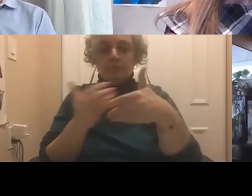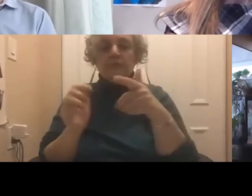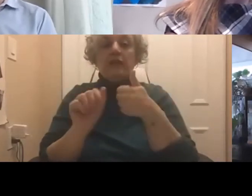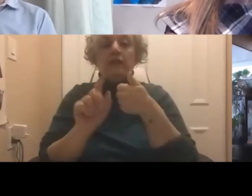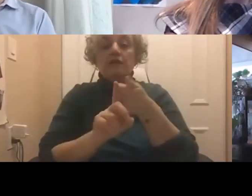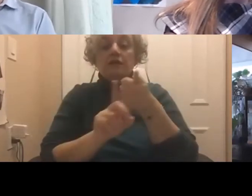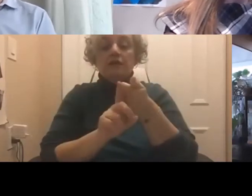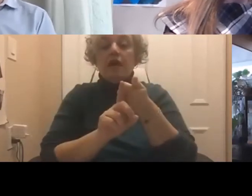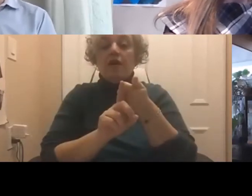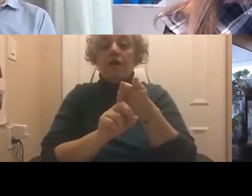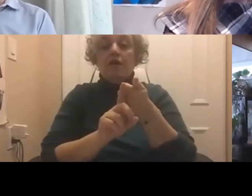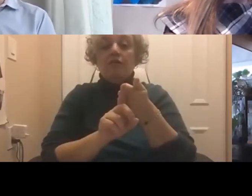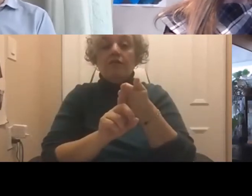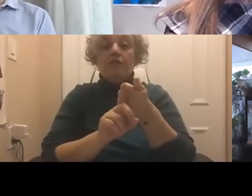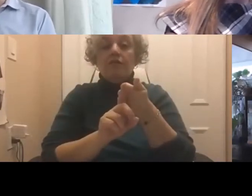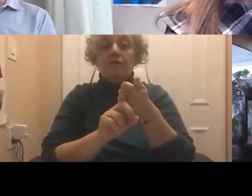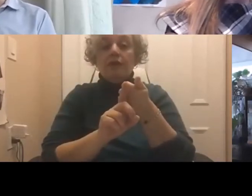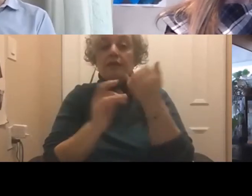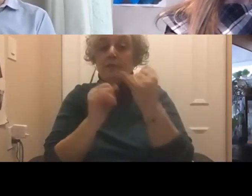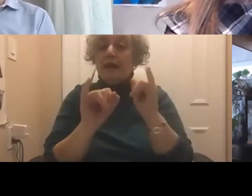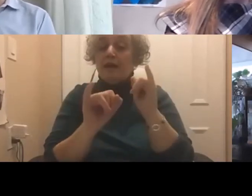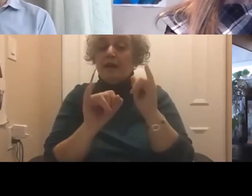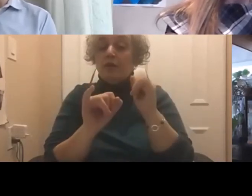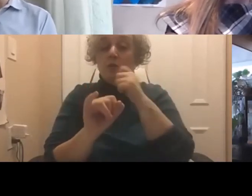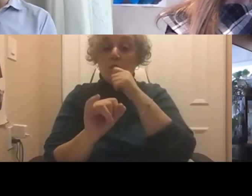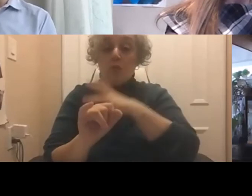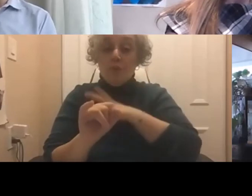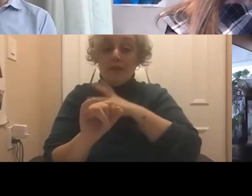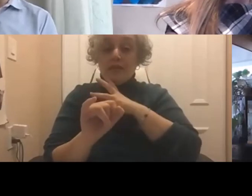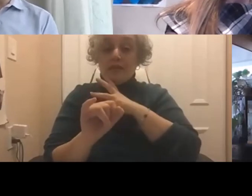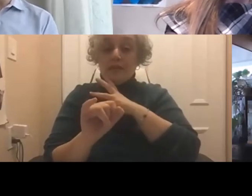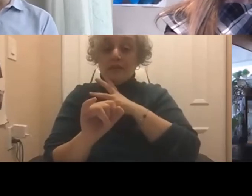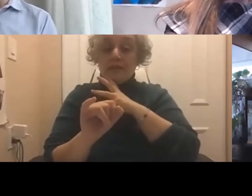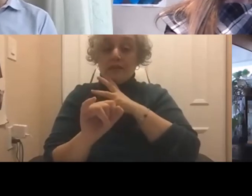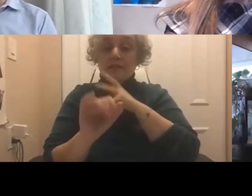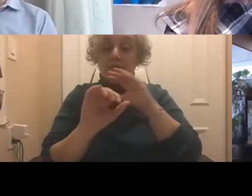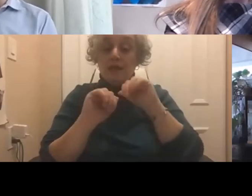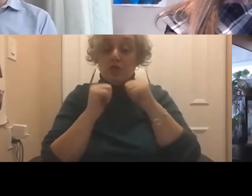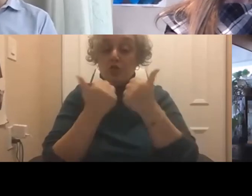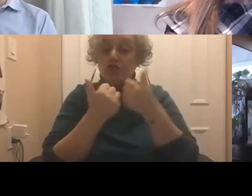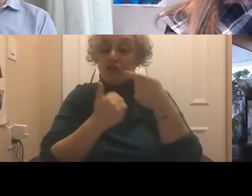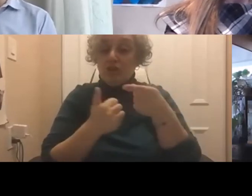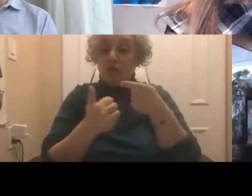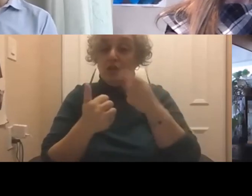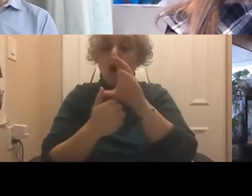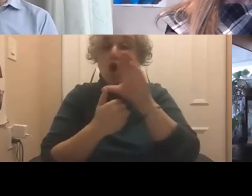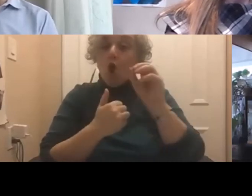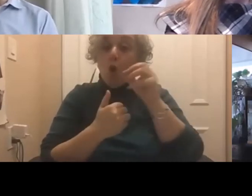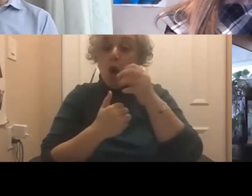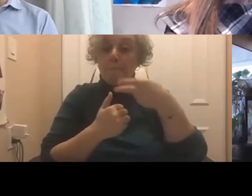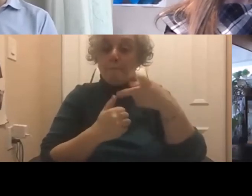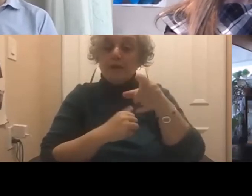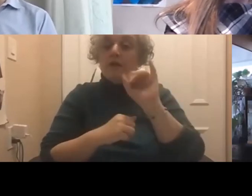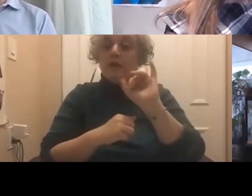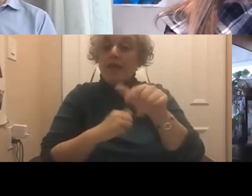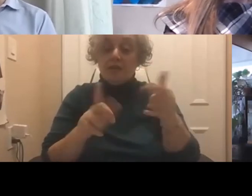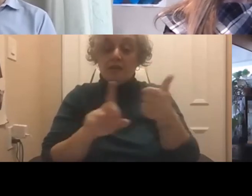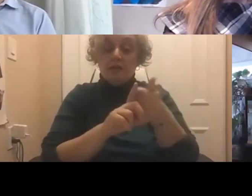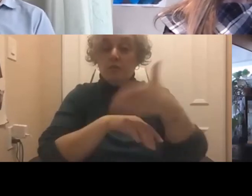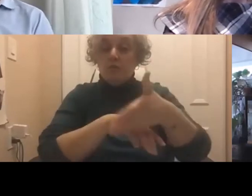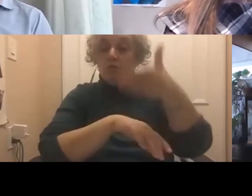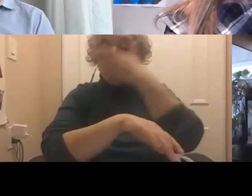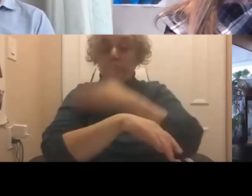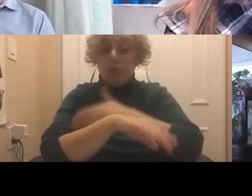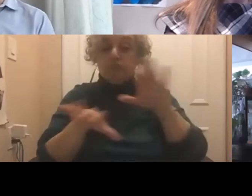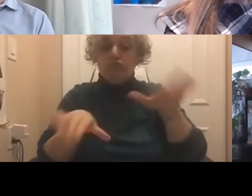Women's Association, who is a cooperative where they cooperatively wish to improve the productivity